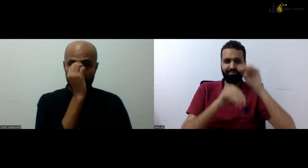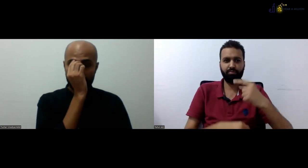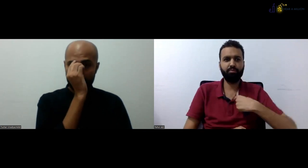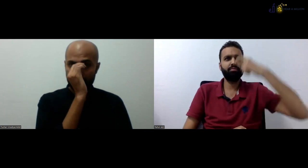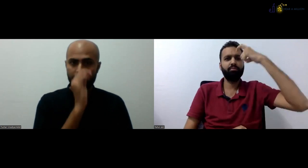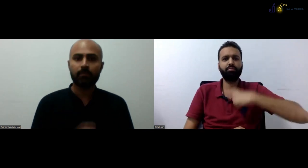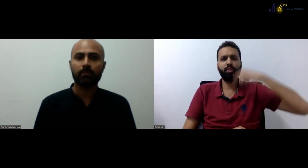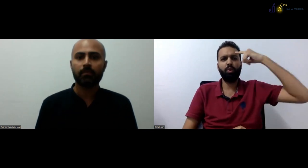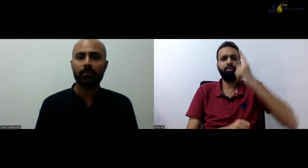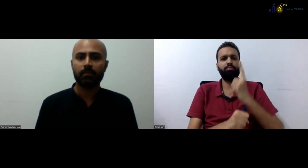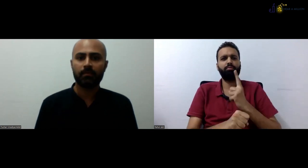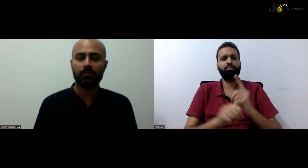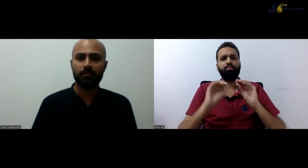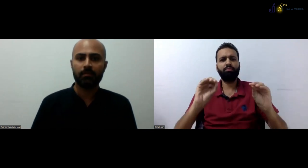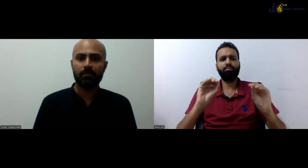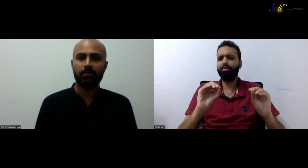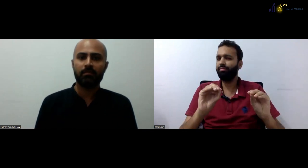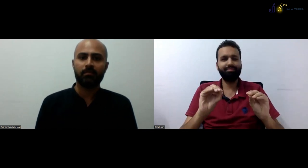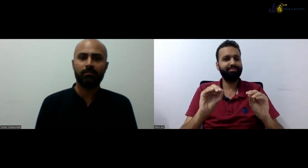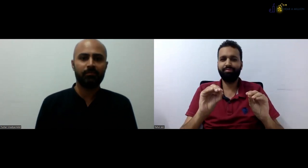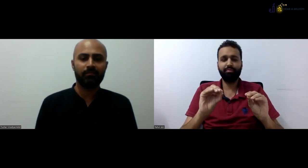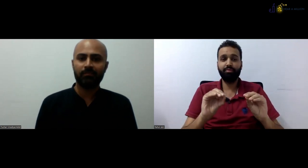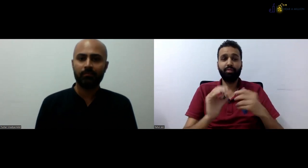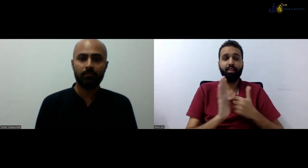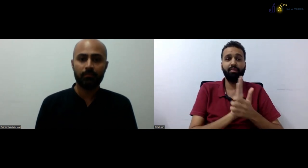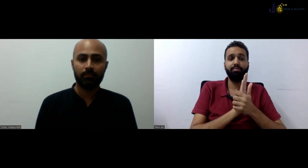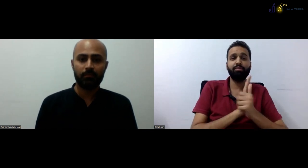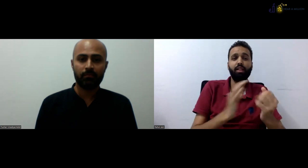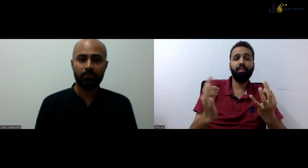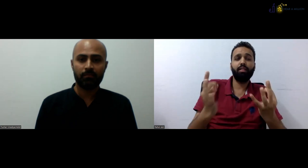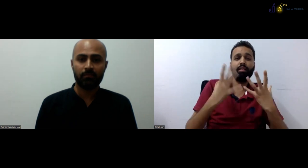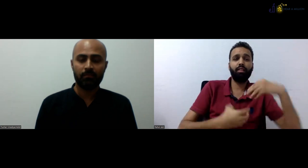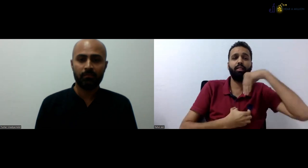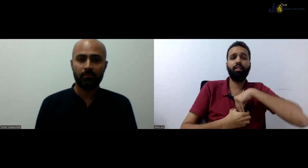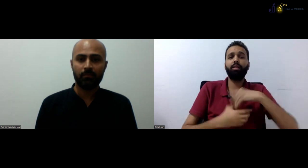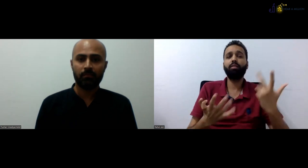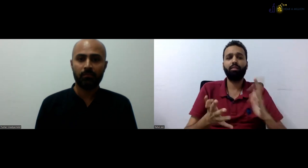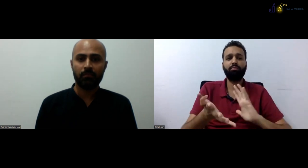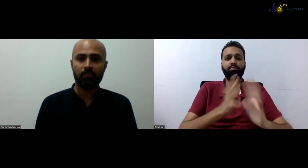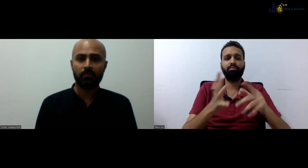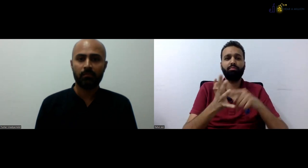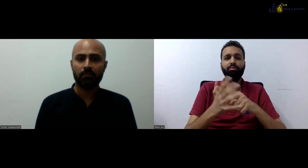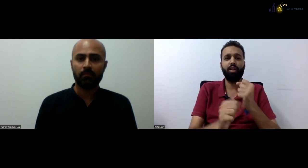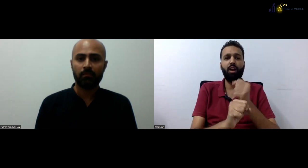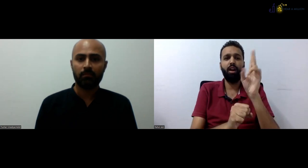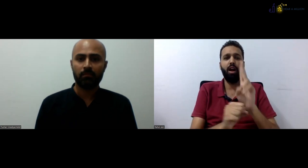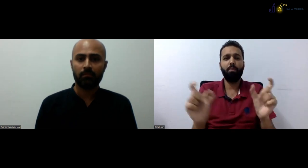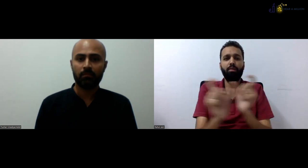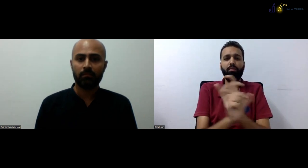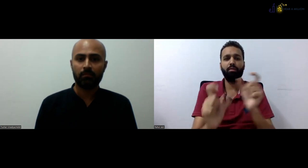yes. So the DTISL graduates who think that they can, you know, become ISL teachers,